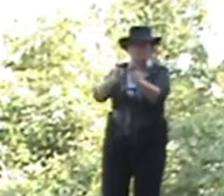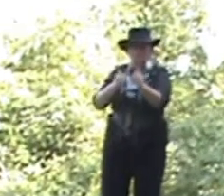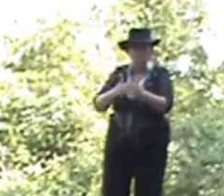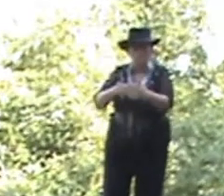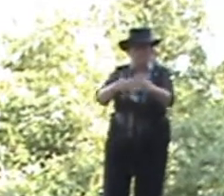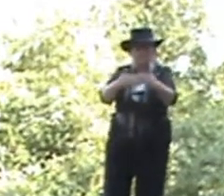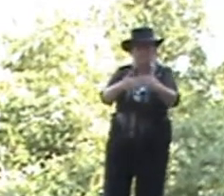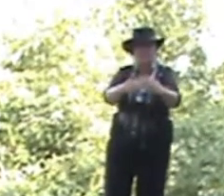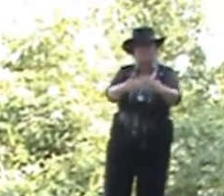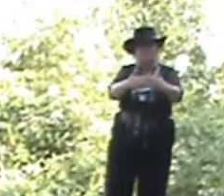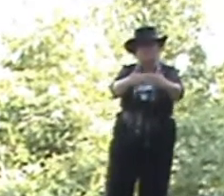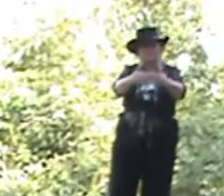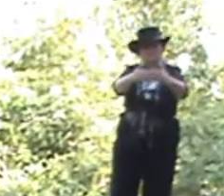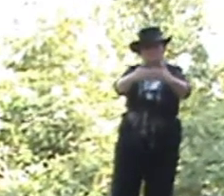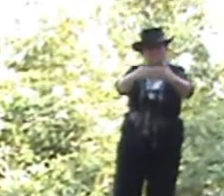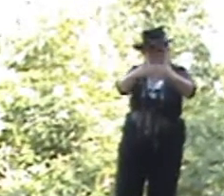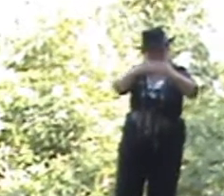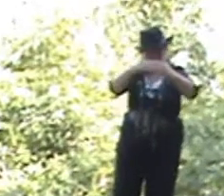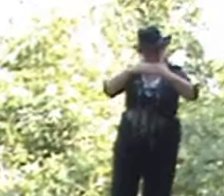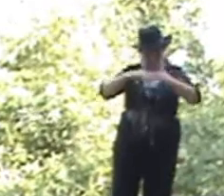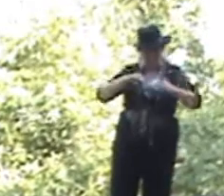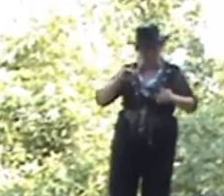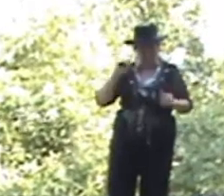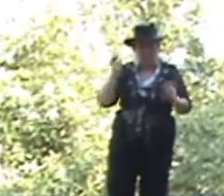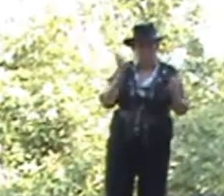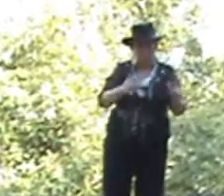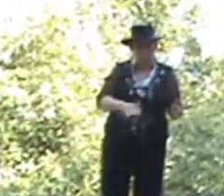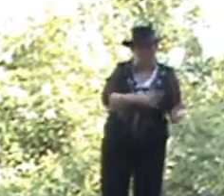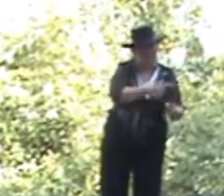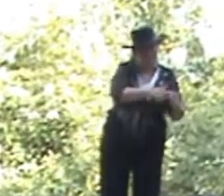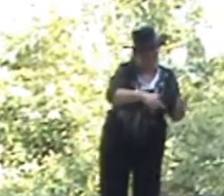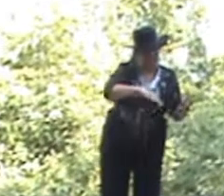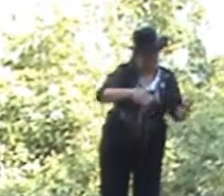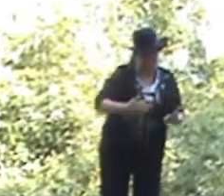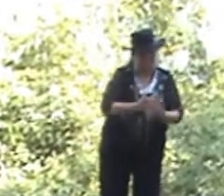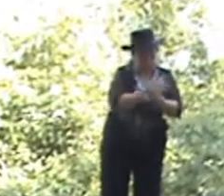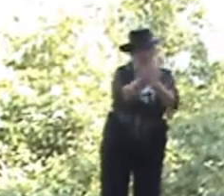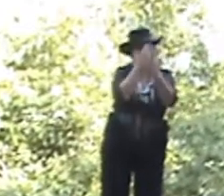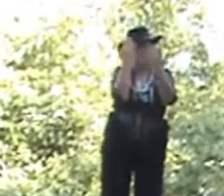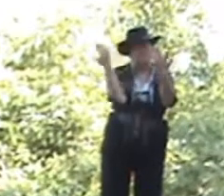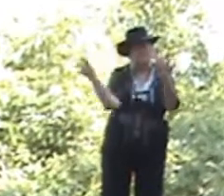closing in, you've been half way to hell and back again.